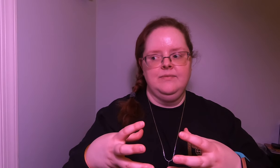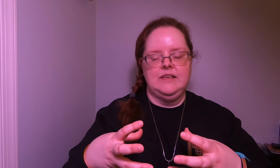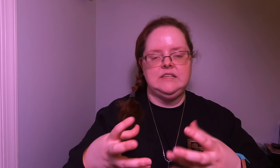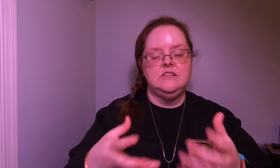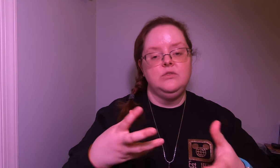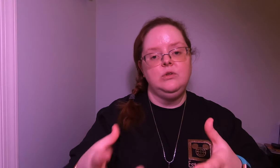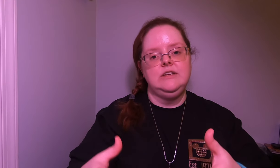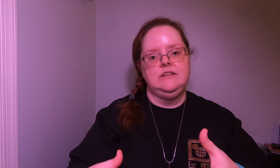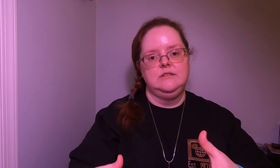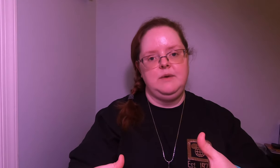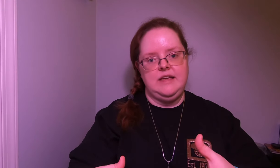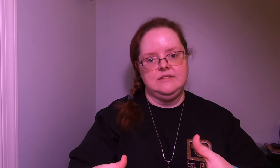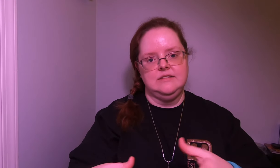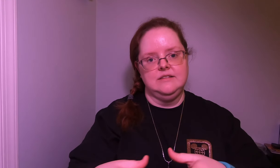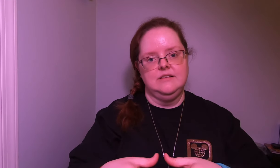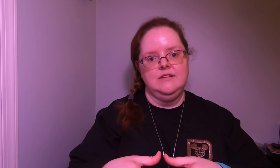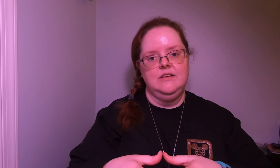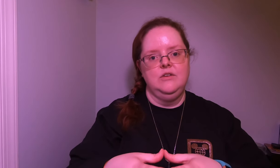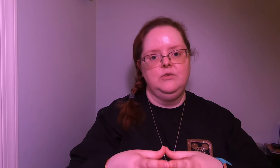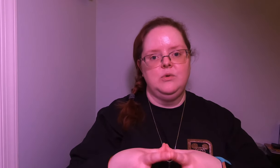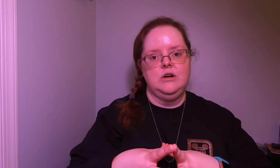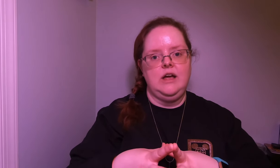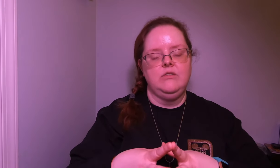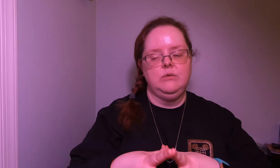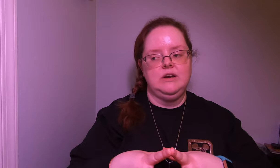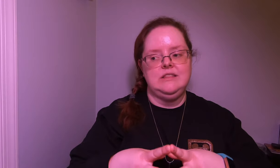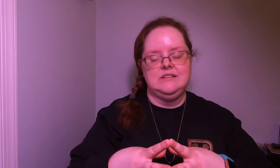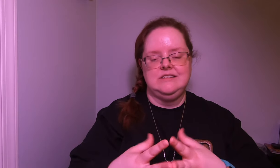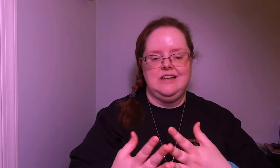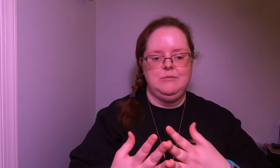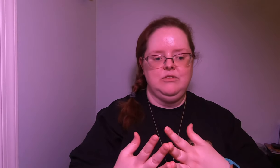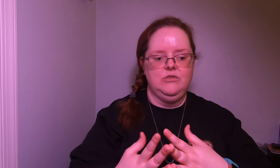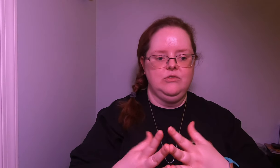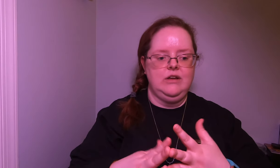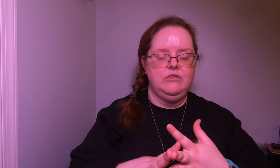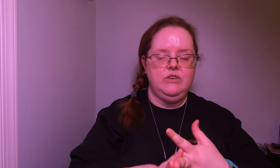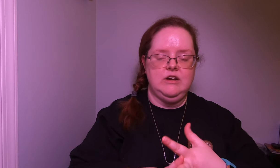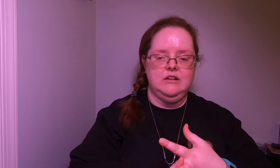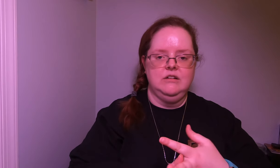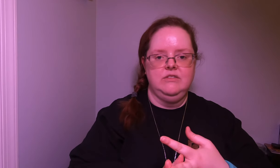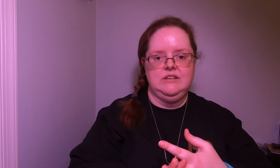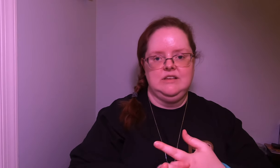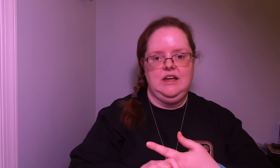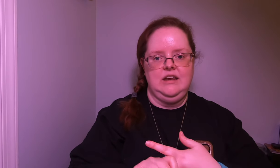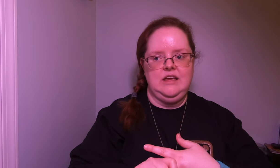sense of holding space for everyone in this time of great fear of anxiety